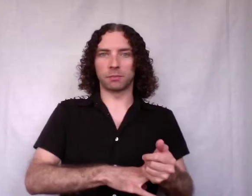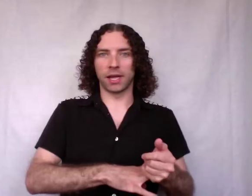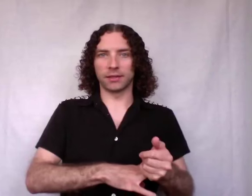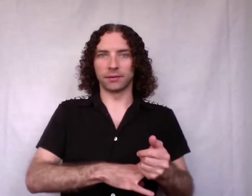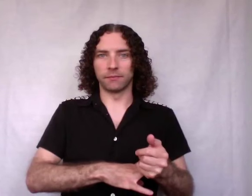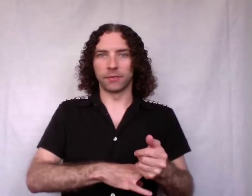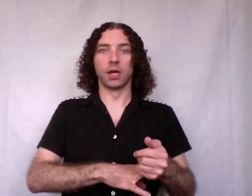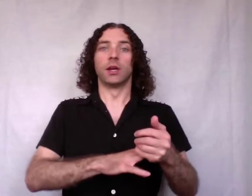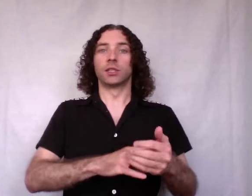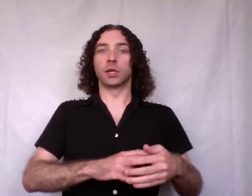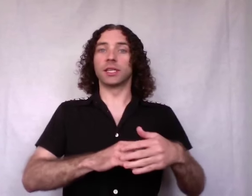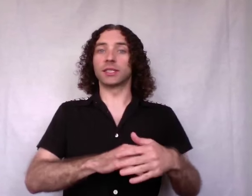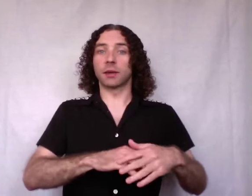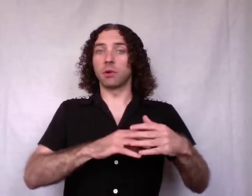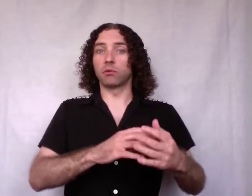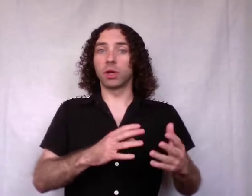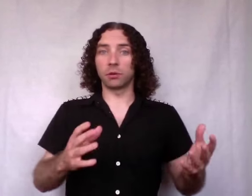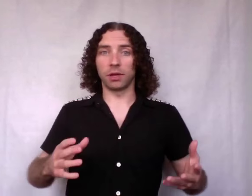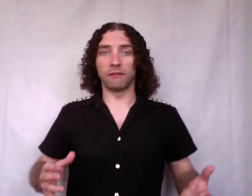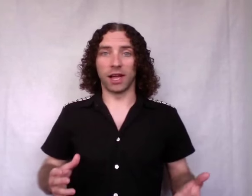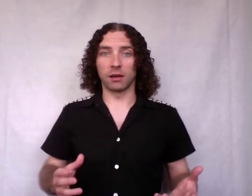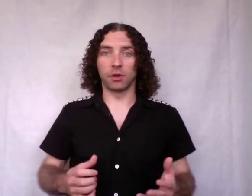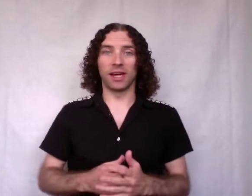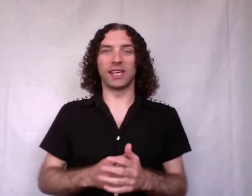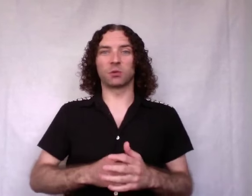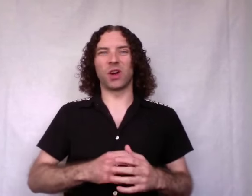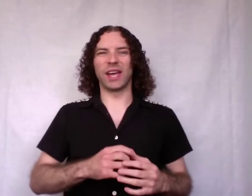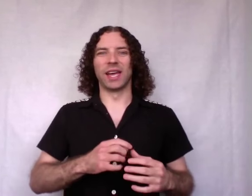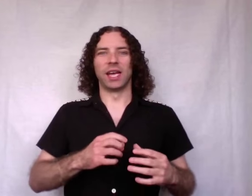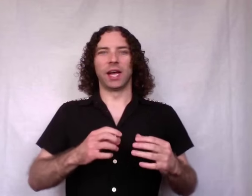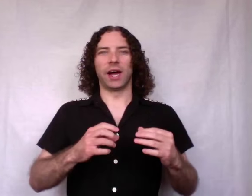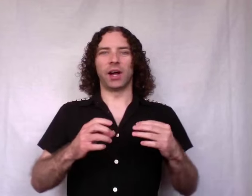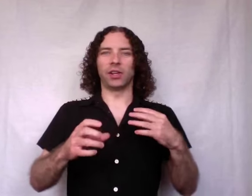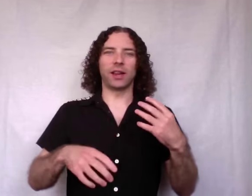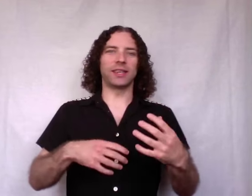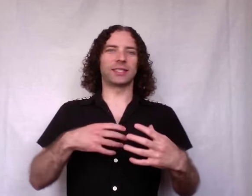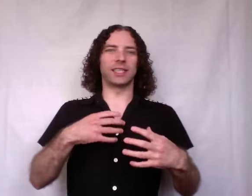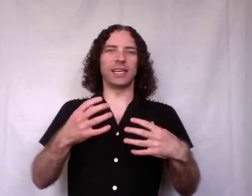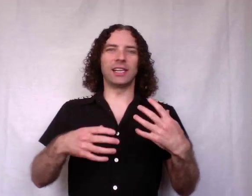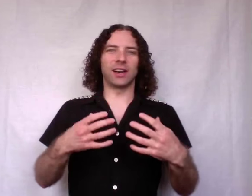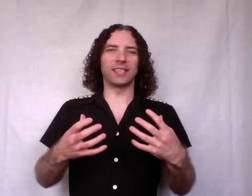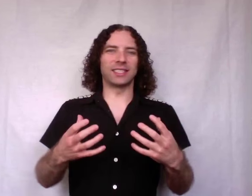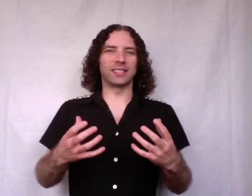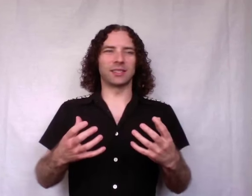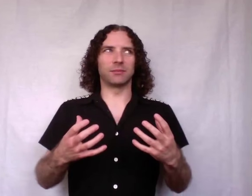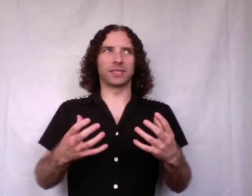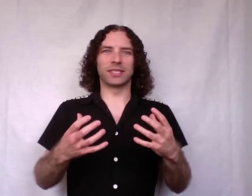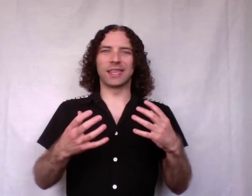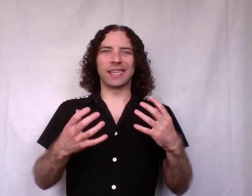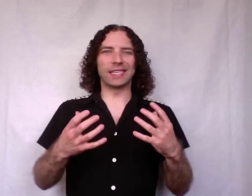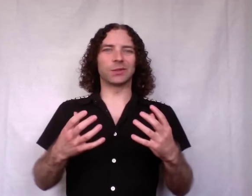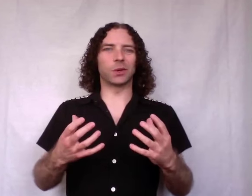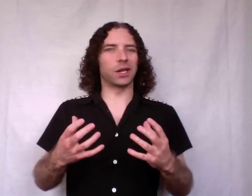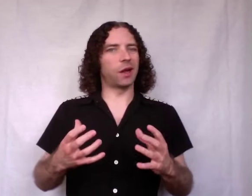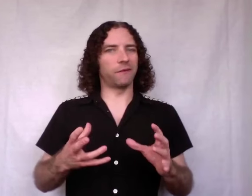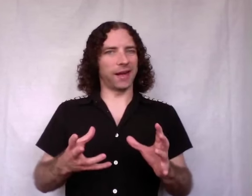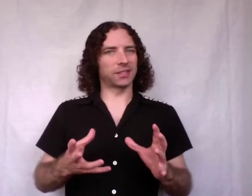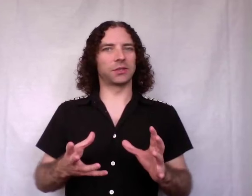place. So, this can be really, really valuable. And that's why a lot of these, in a lot of these systems, things work a lot faster